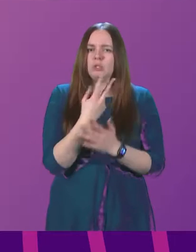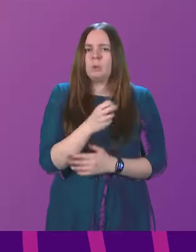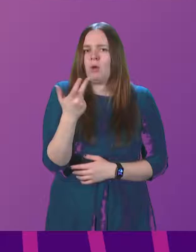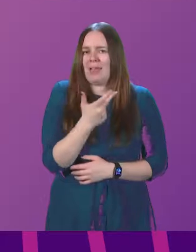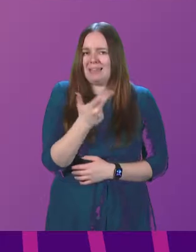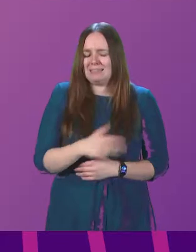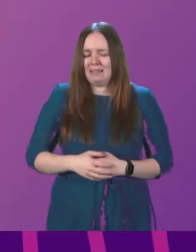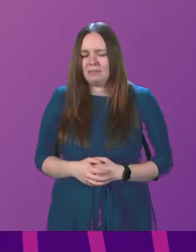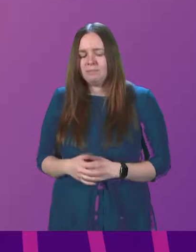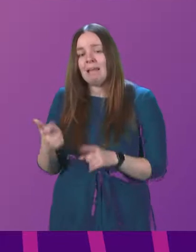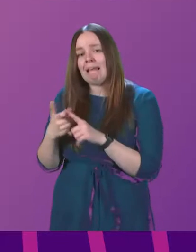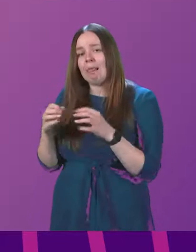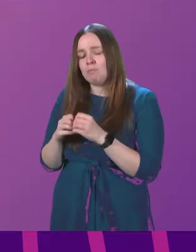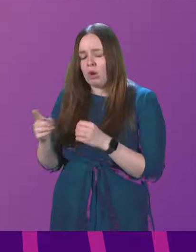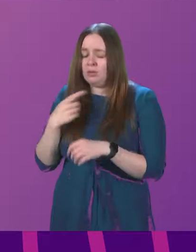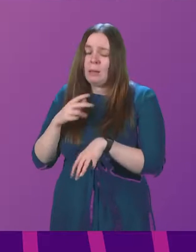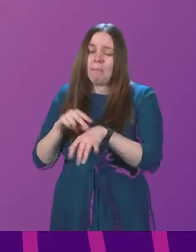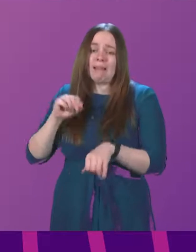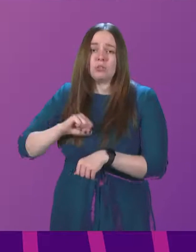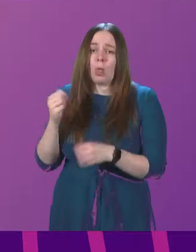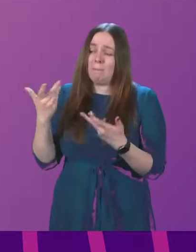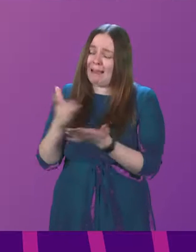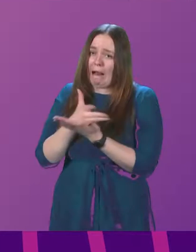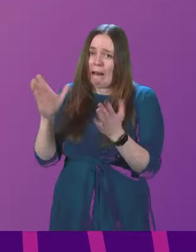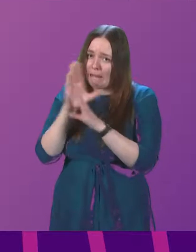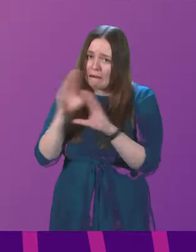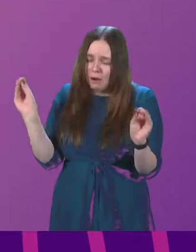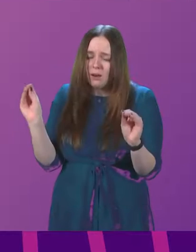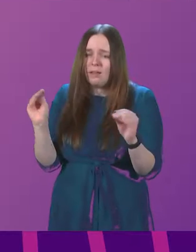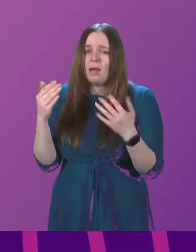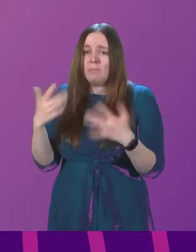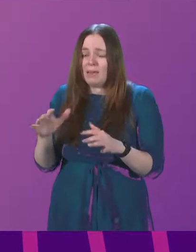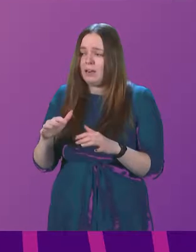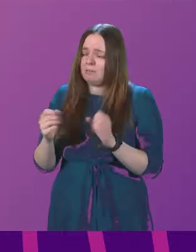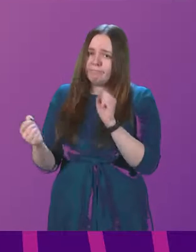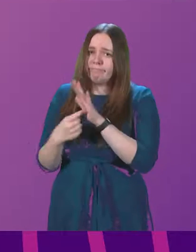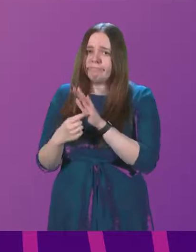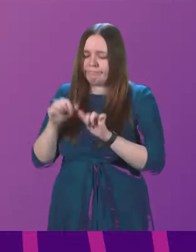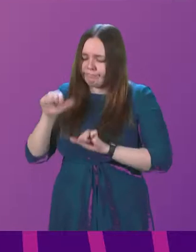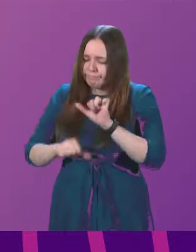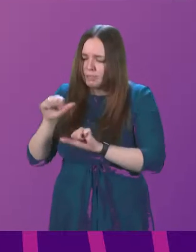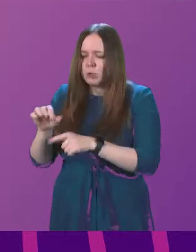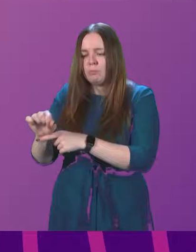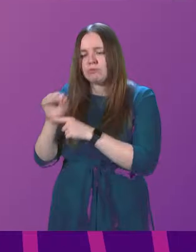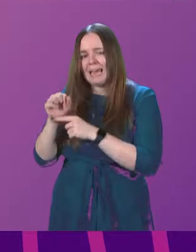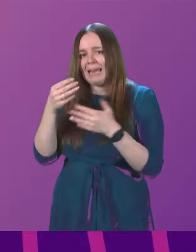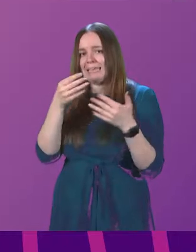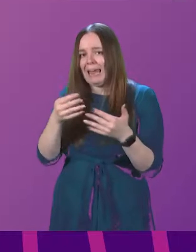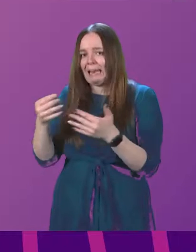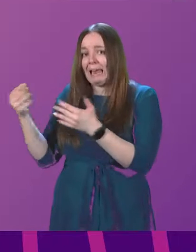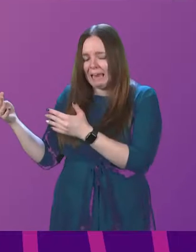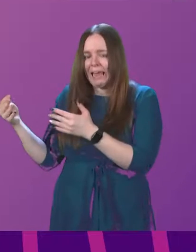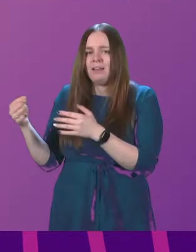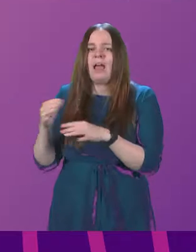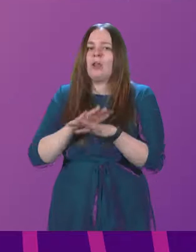Keith Brown. As Police Scotland have made clear, they have taken all necessary steps to protect the critical emergency 999 and non-emergency